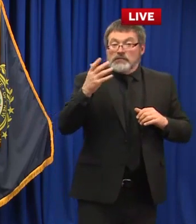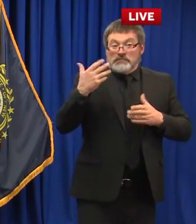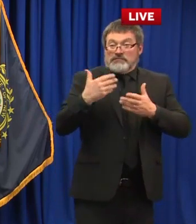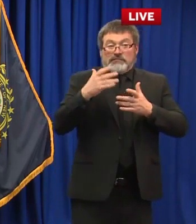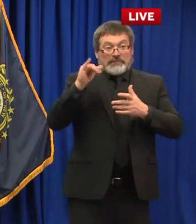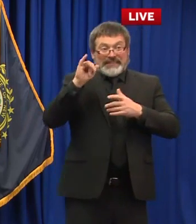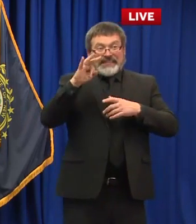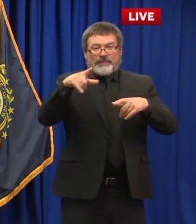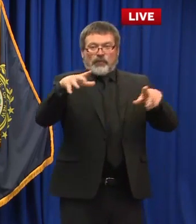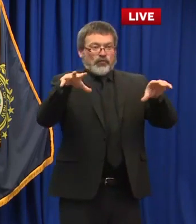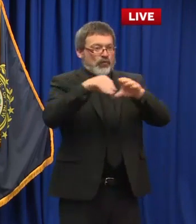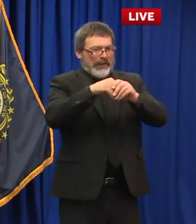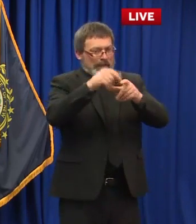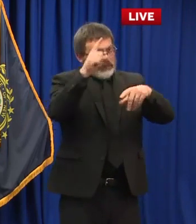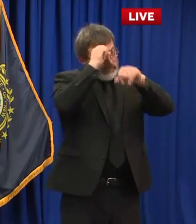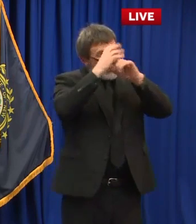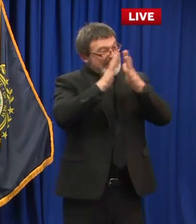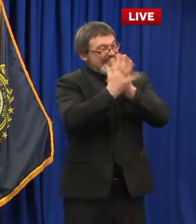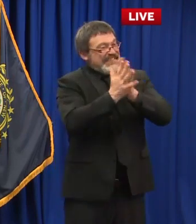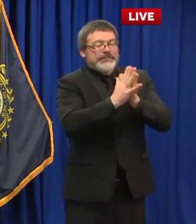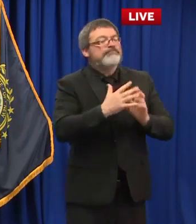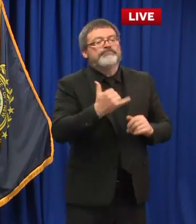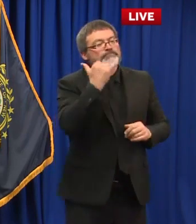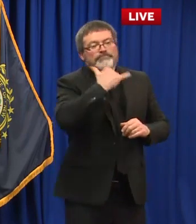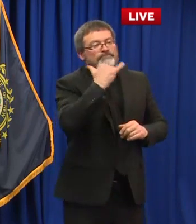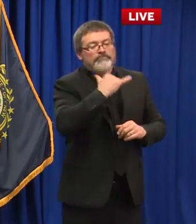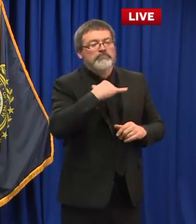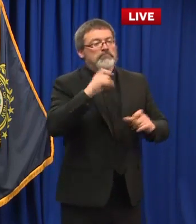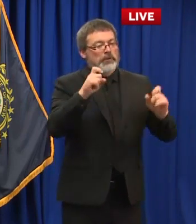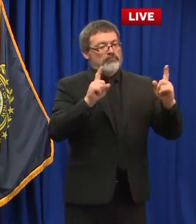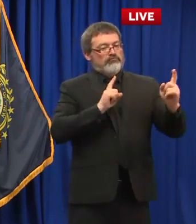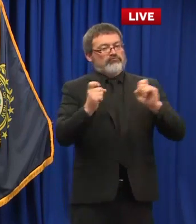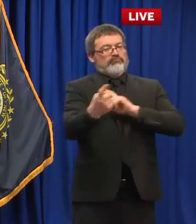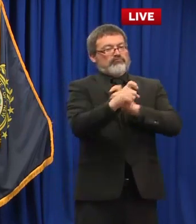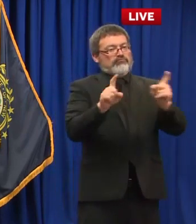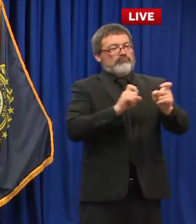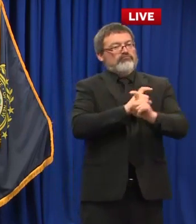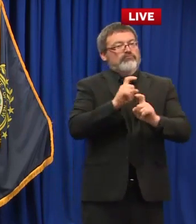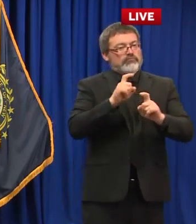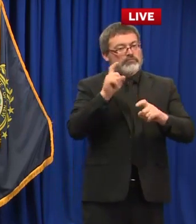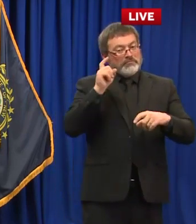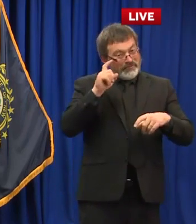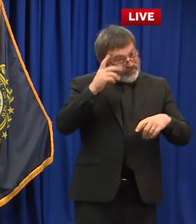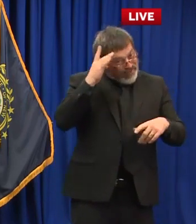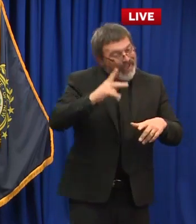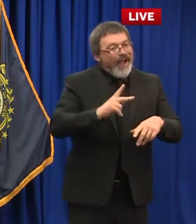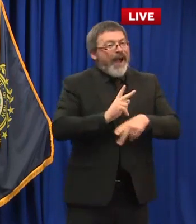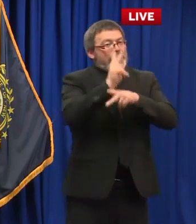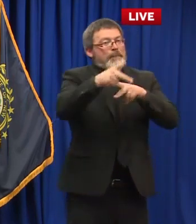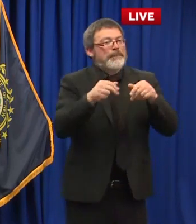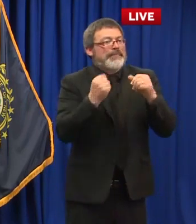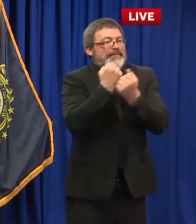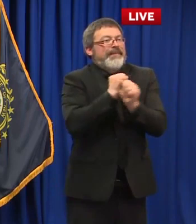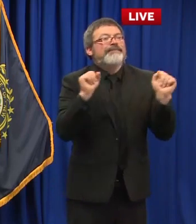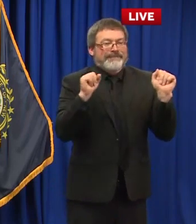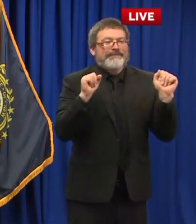flexibility that they feel safe that they feel like there's distancing available um and uh and yeah so that's that's really where where the the 50 percent